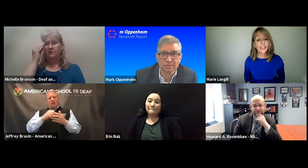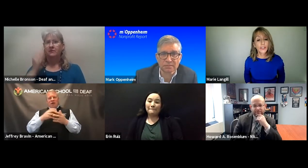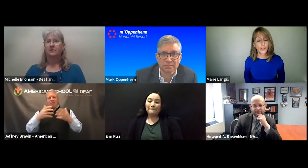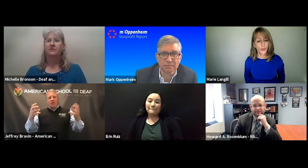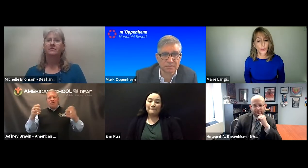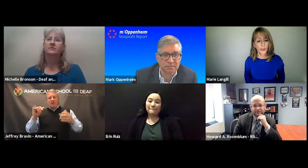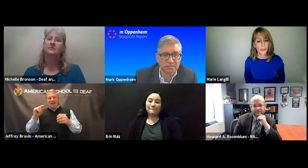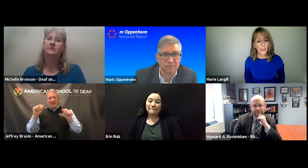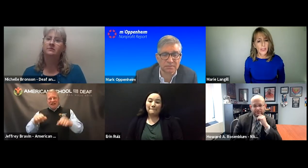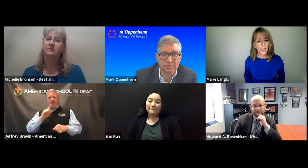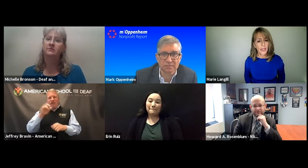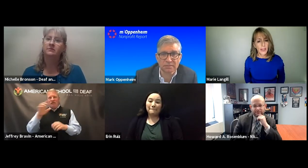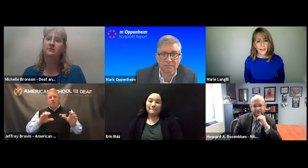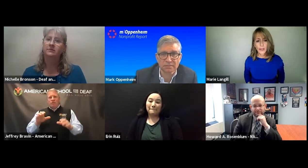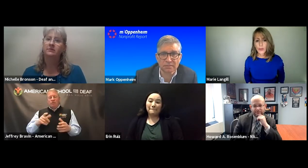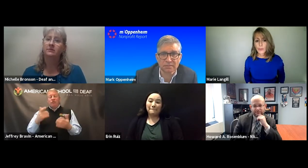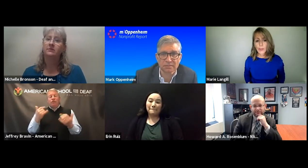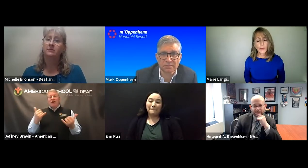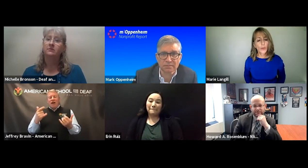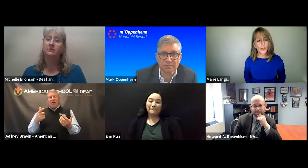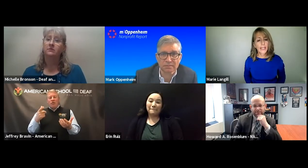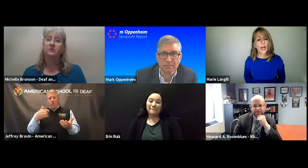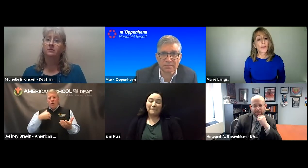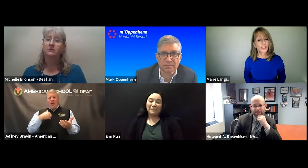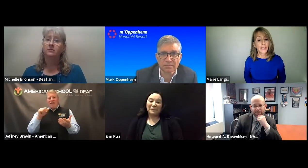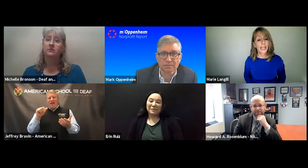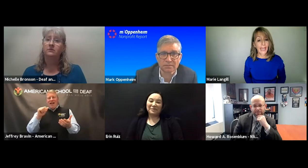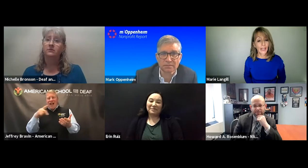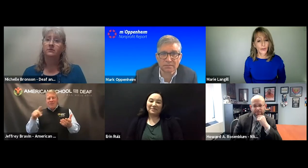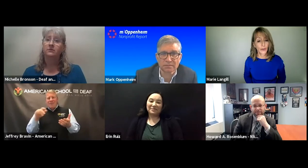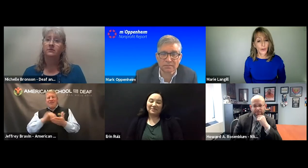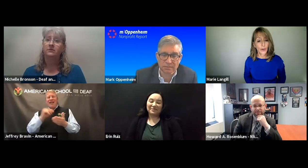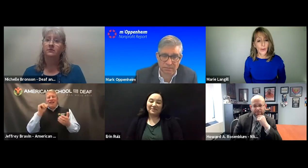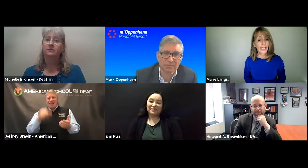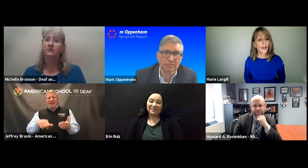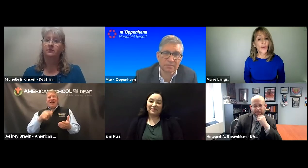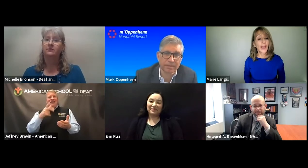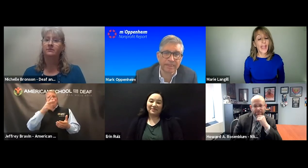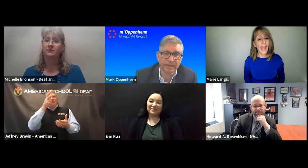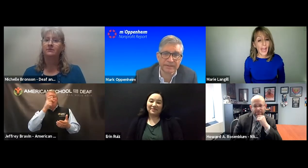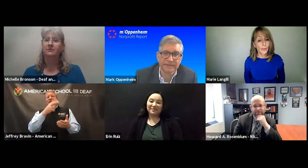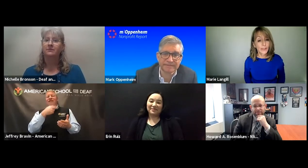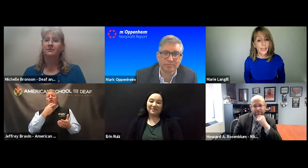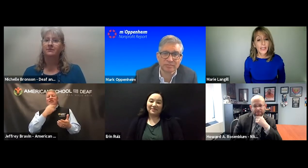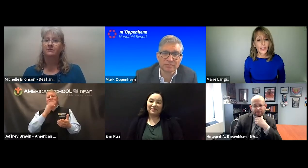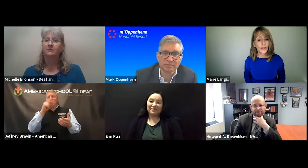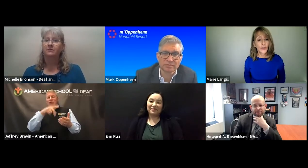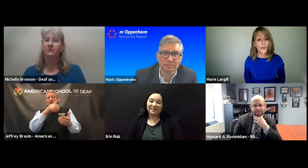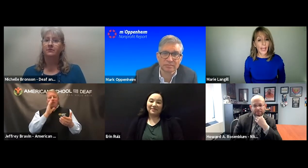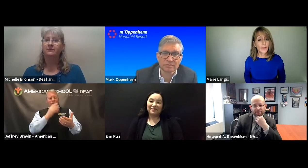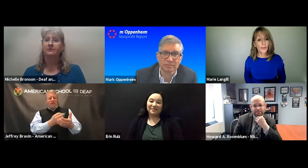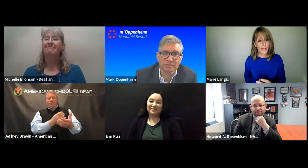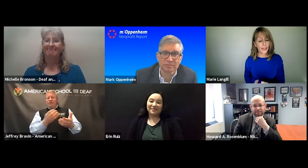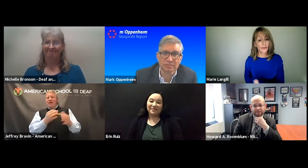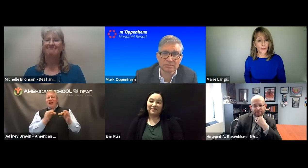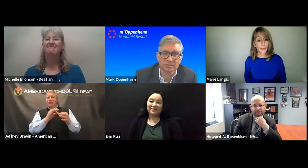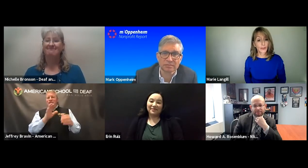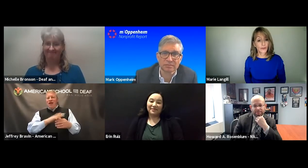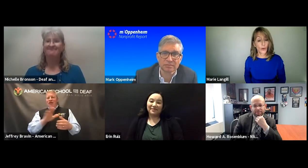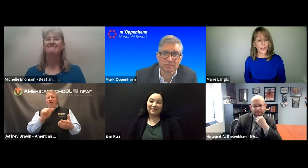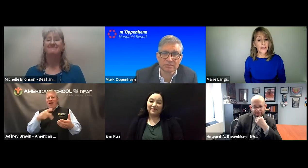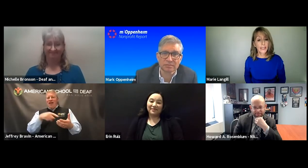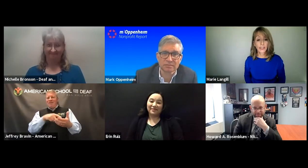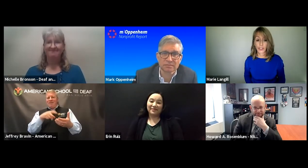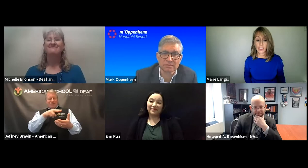it's an amazing tool. People don't realize how much it can do. Right now you have apps. You can take a